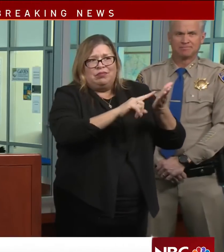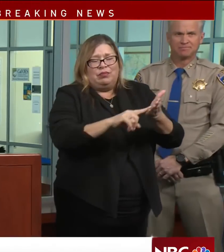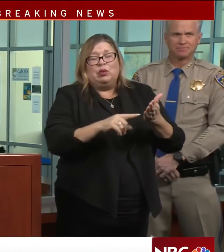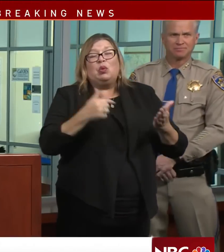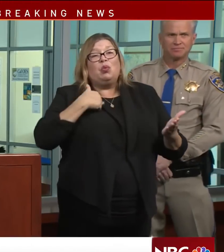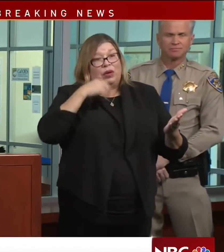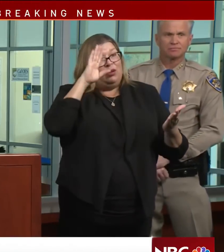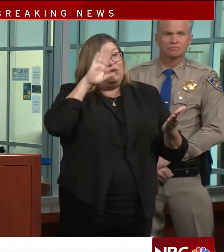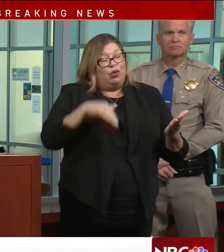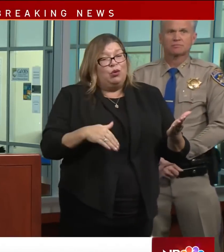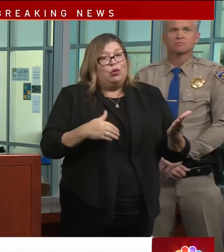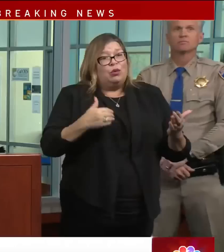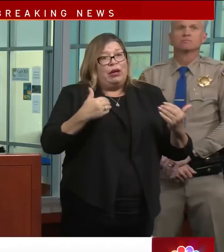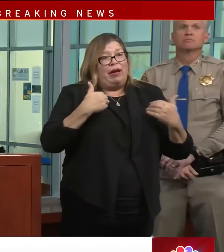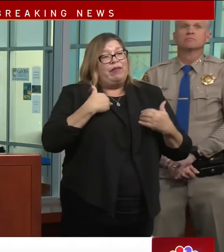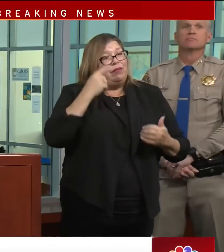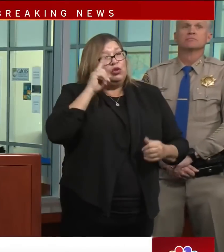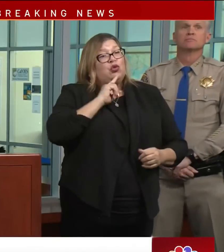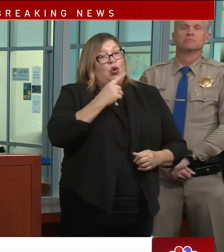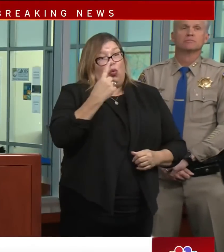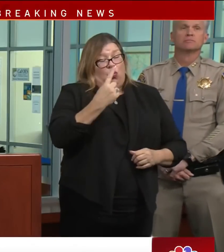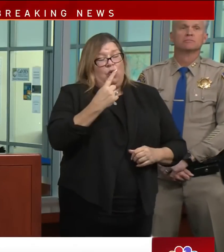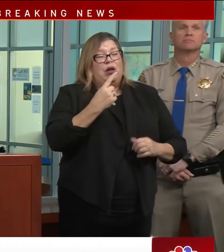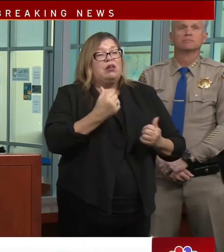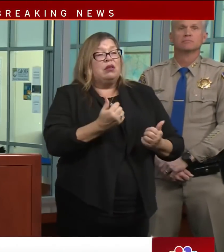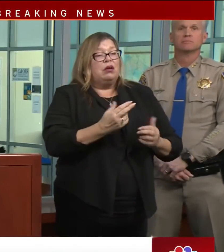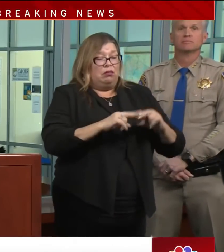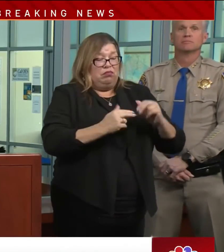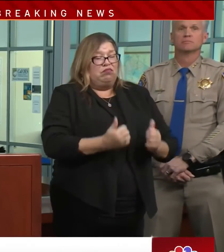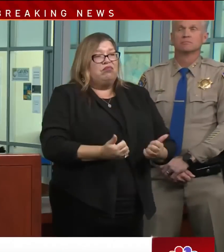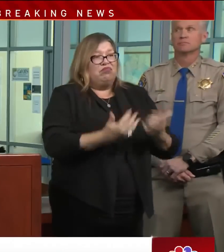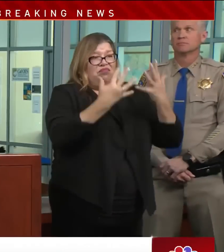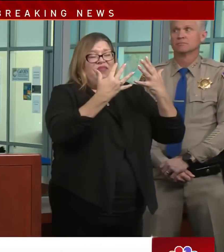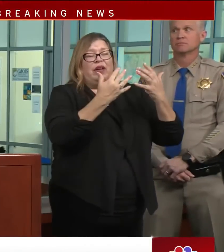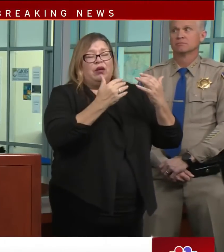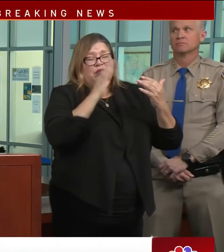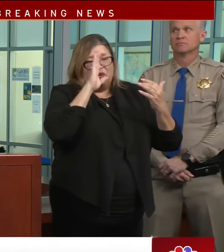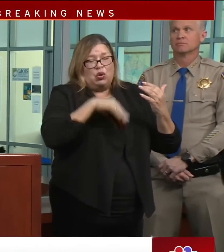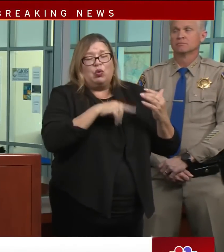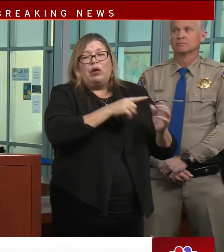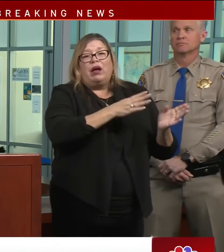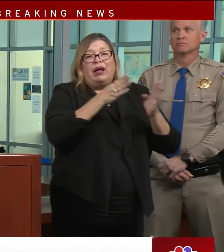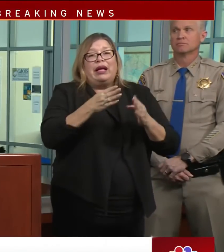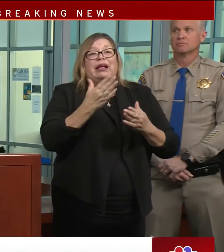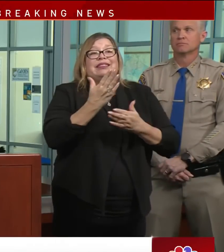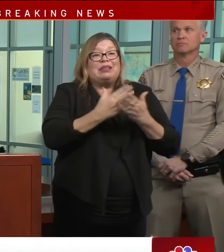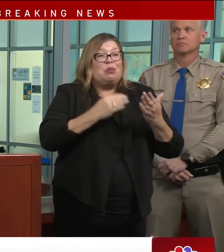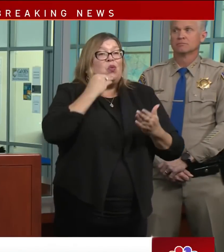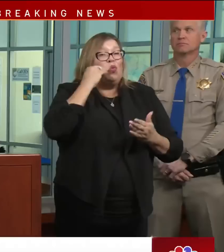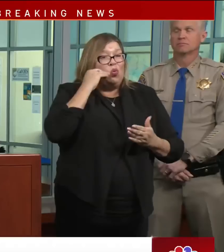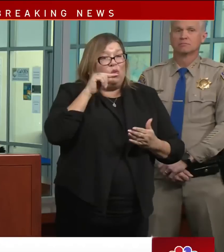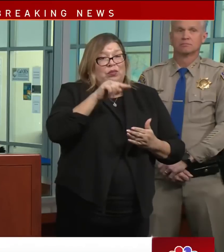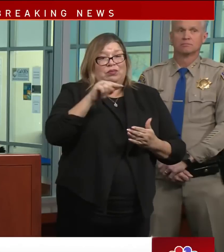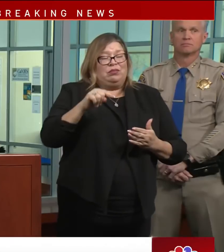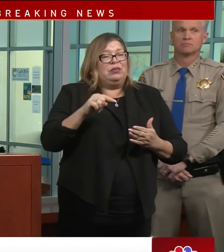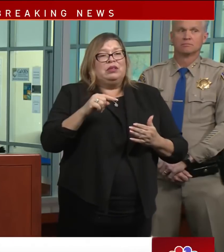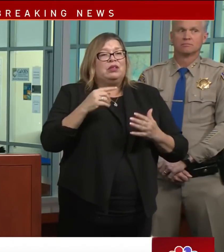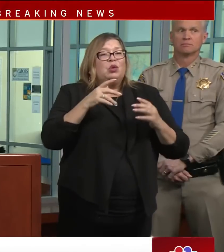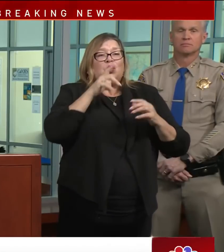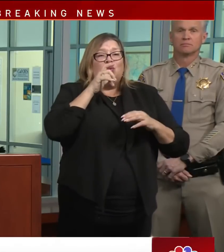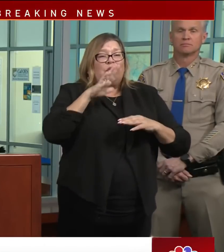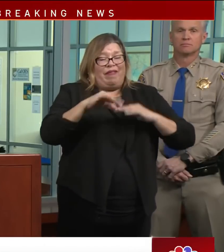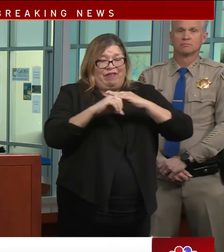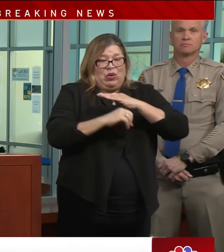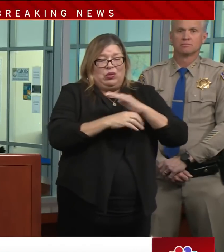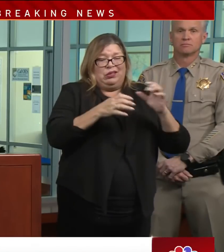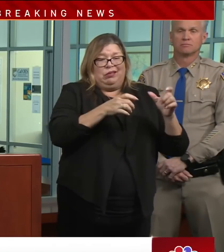at least one structure fire and we also know that there were a couple of homes that may have been knocked off their foundation